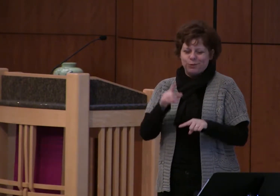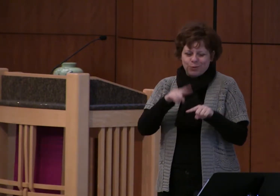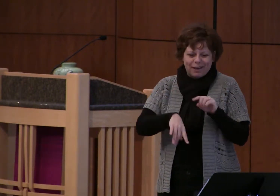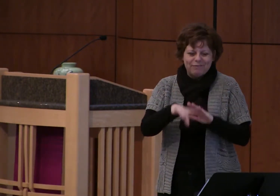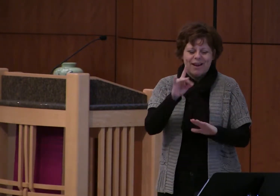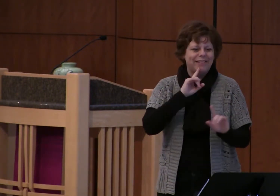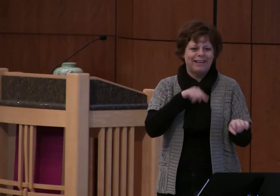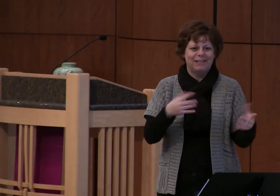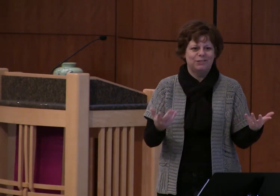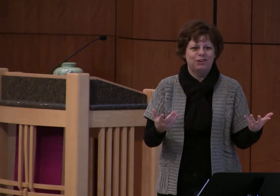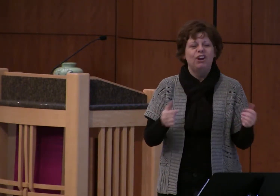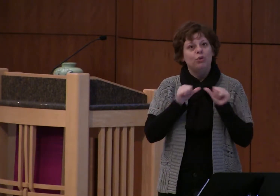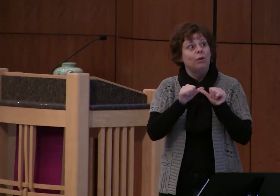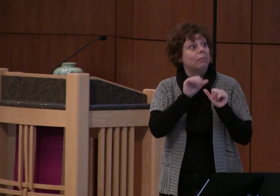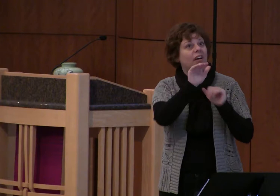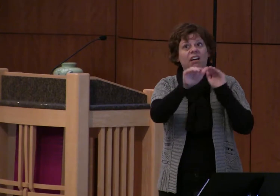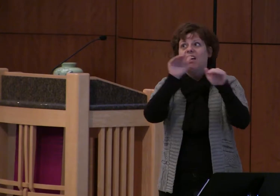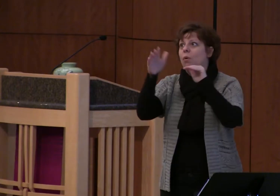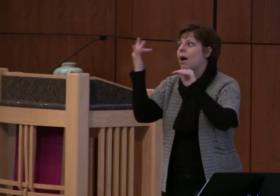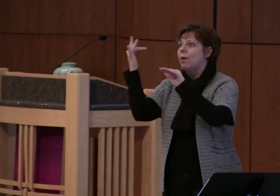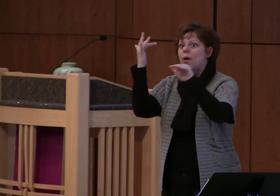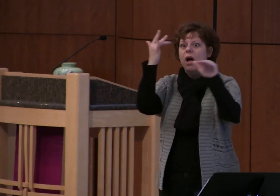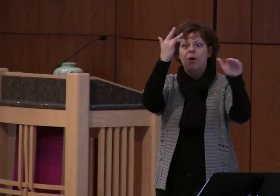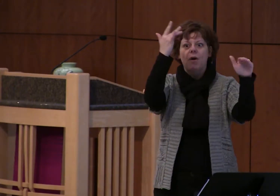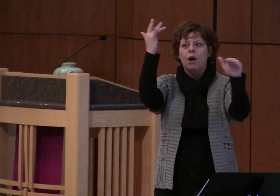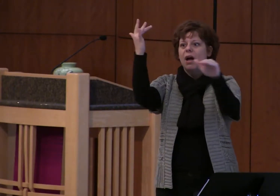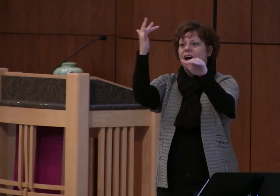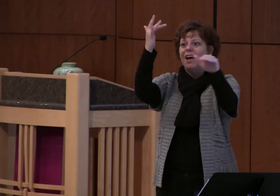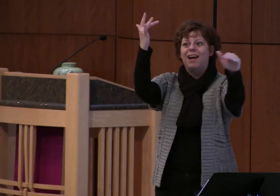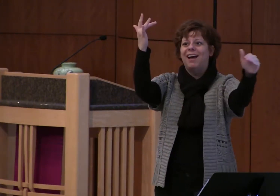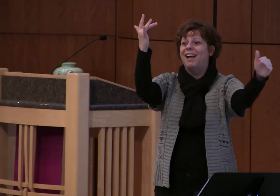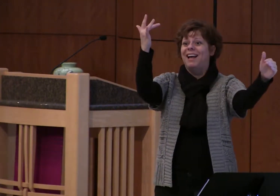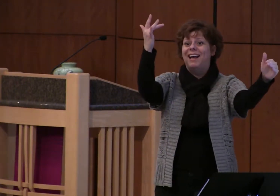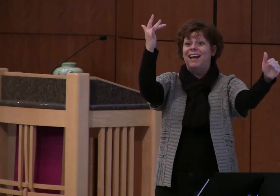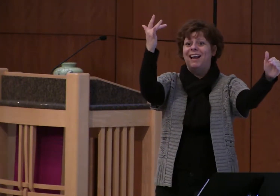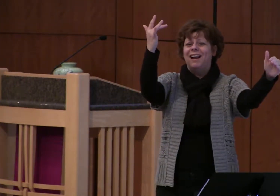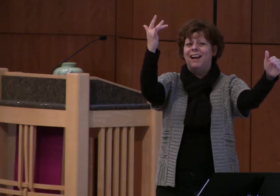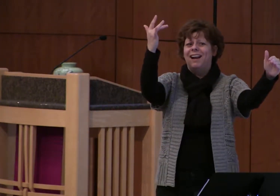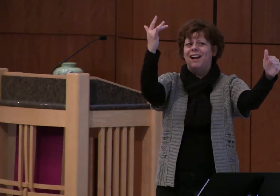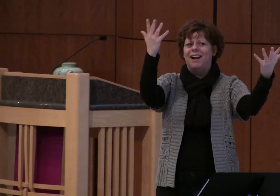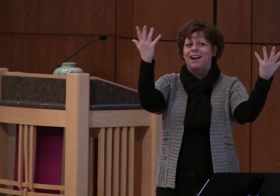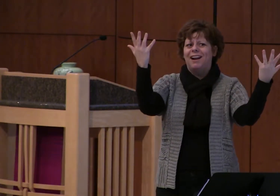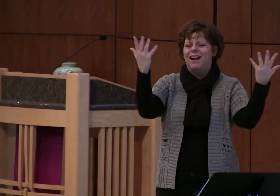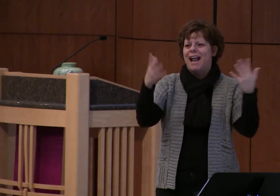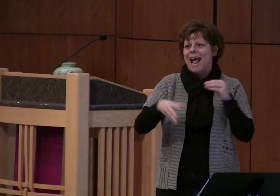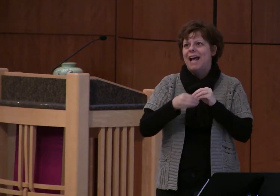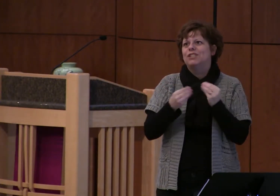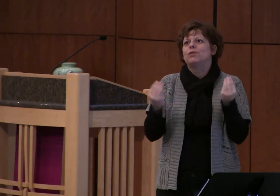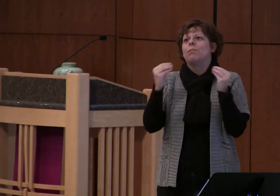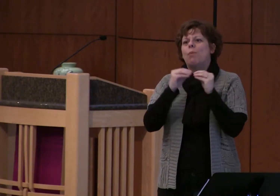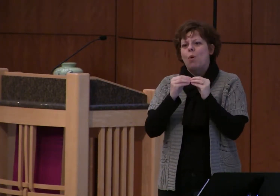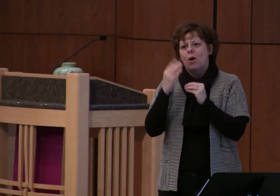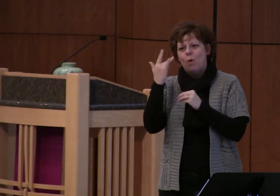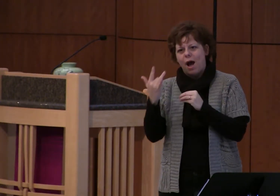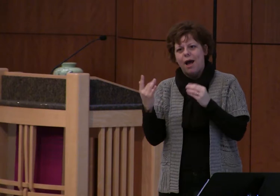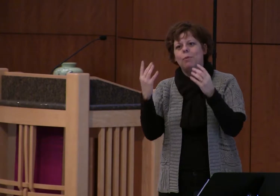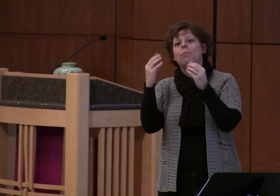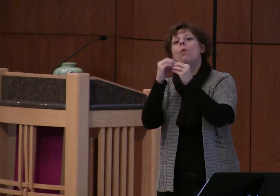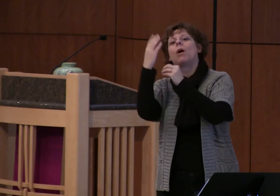if you keep on asking and eventually it leads you to the biggest why question of all which is why did a loving god in the